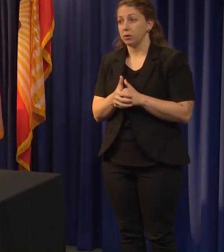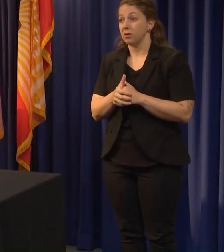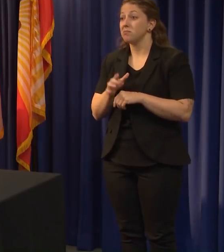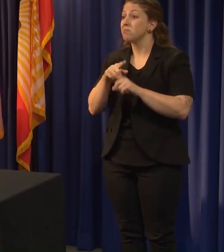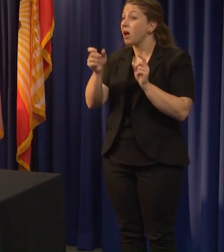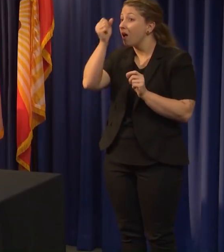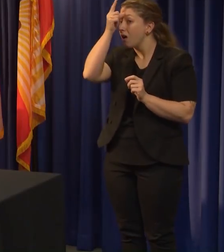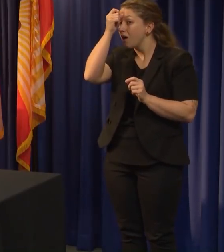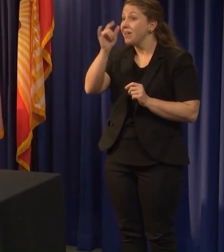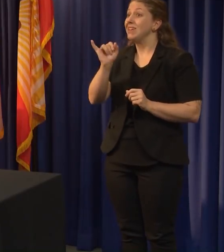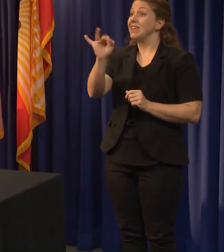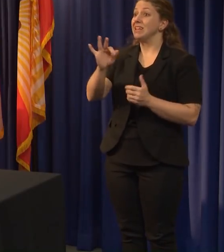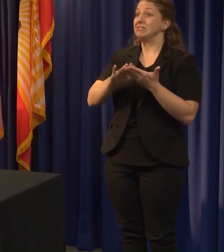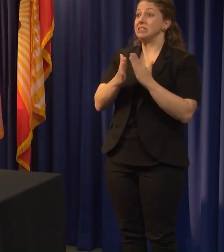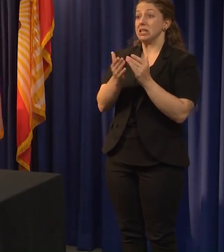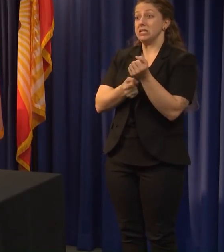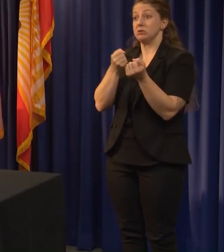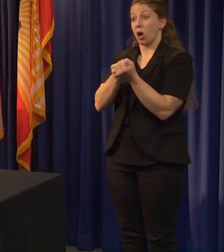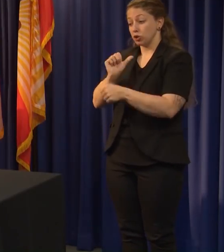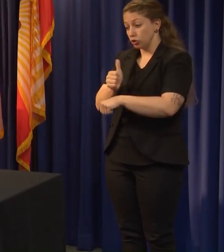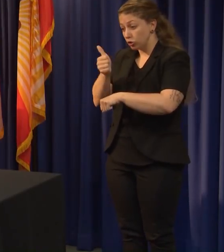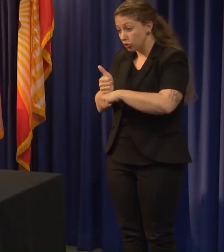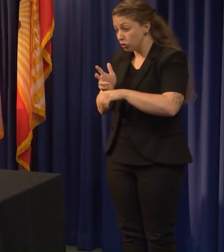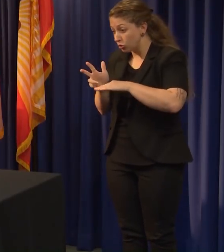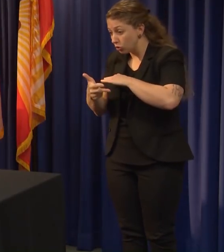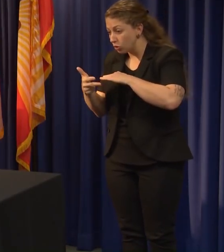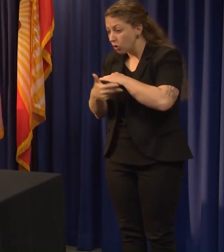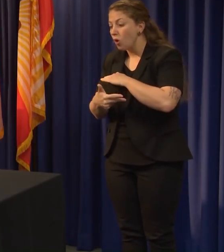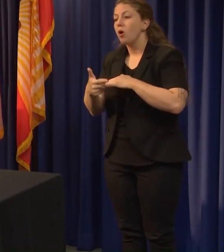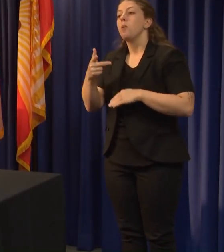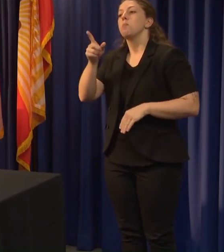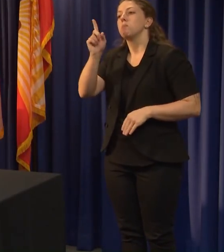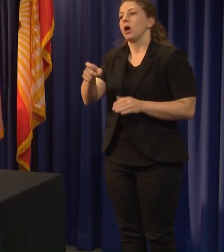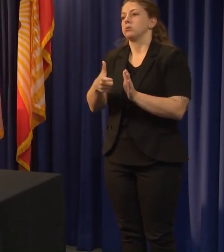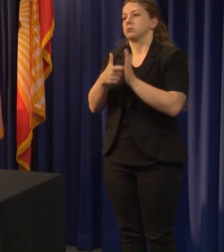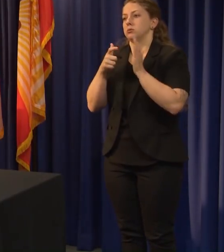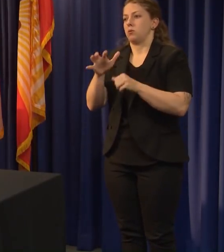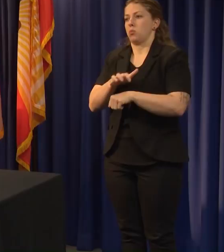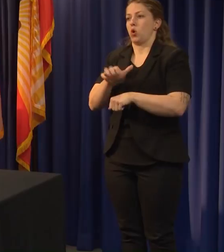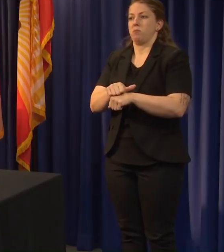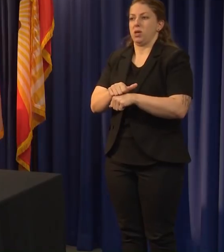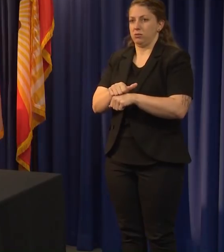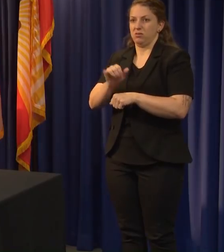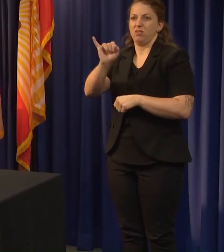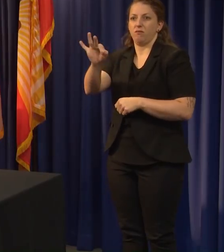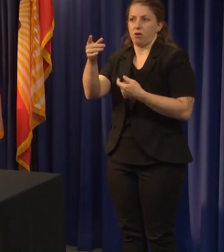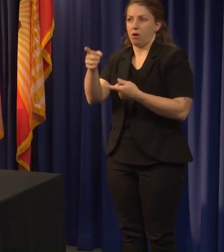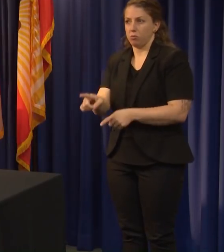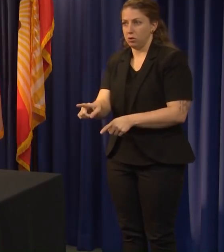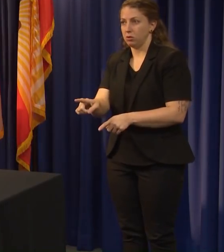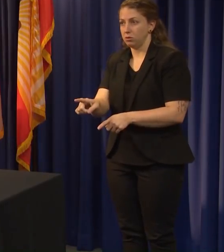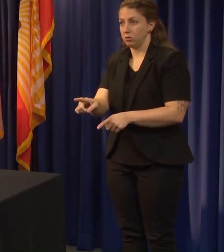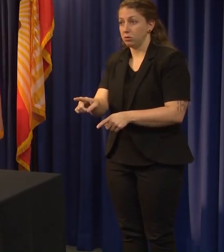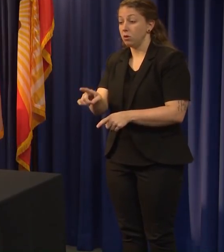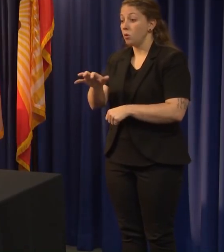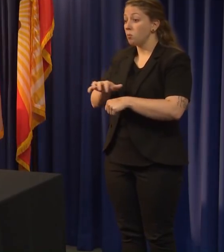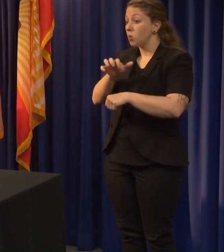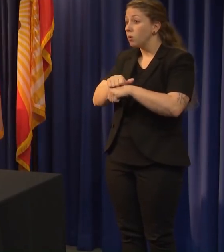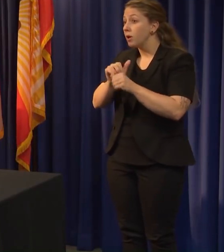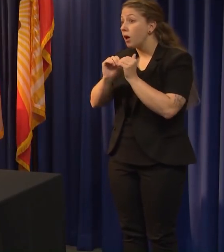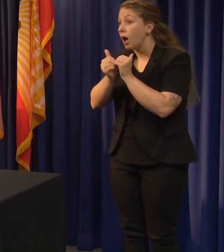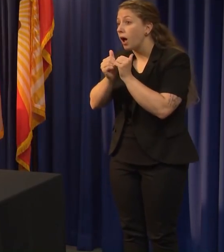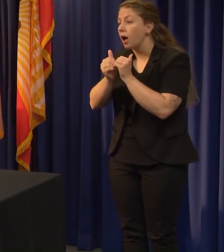implemented, it will require a process of making an appointment before you go to the testing location. The appointments will be facilitated online